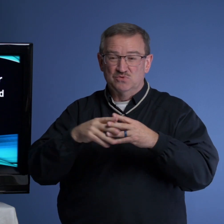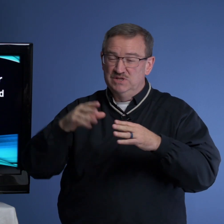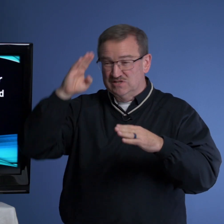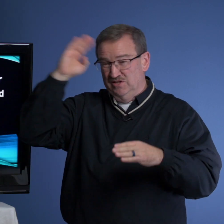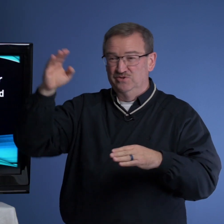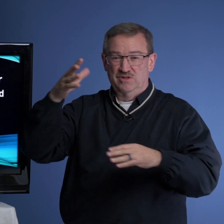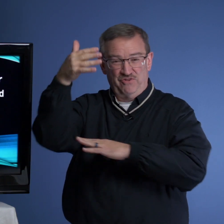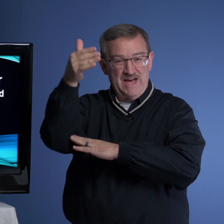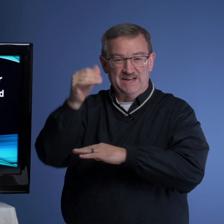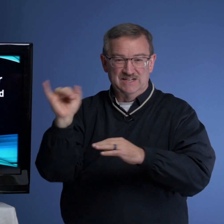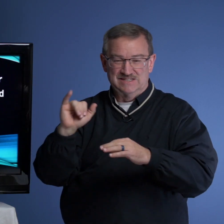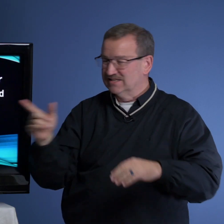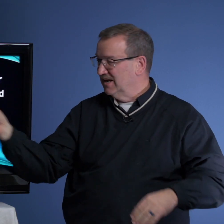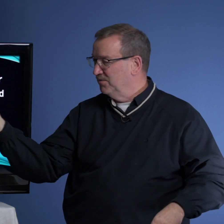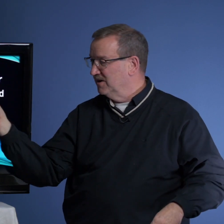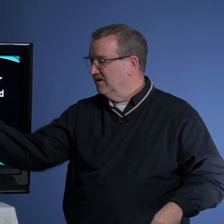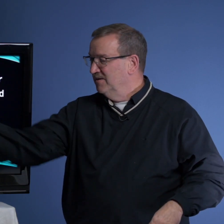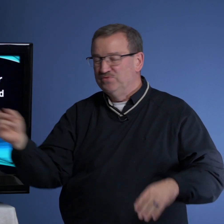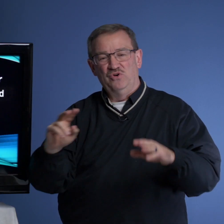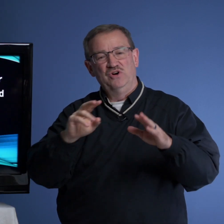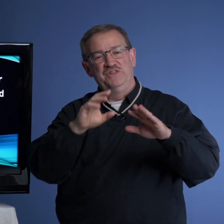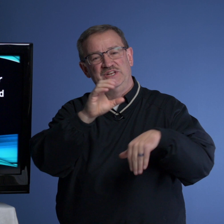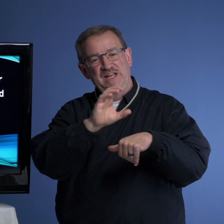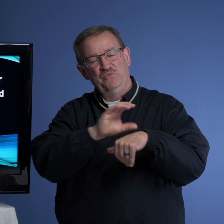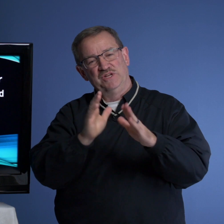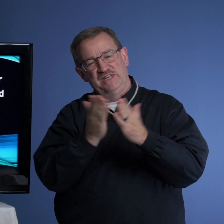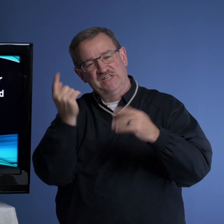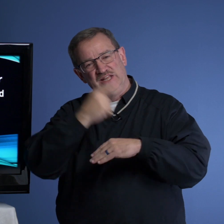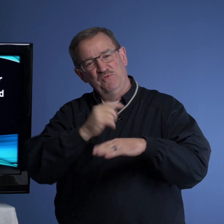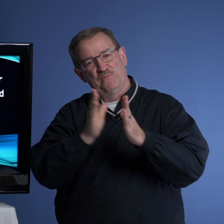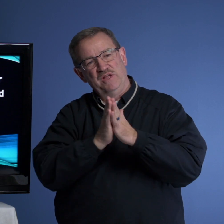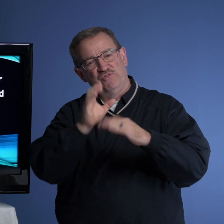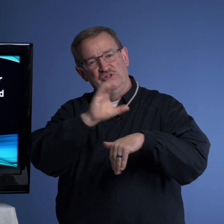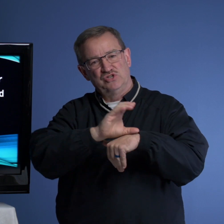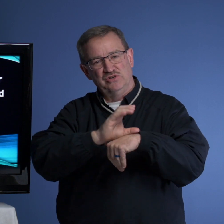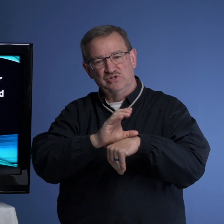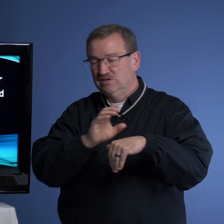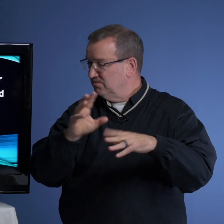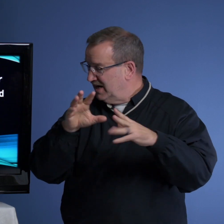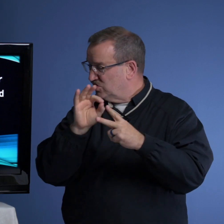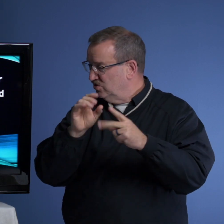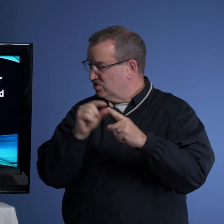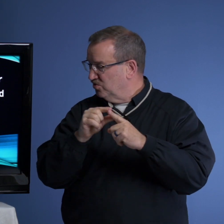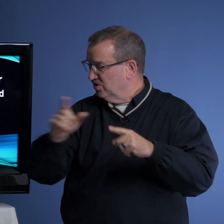we salute the flag. And it's the same here. On the day that the day we pray for the church, I chose the word